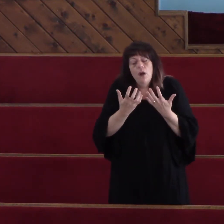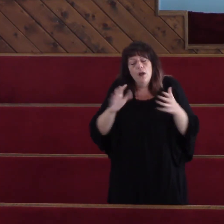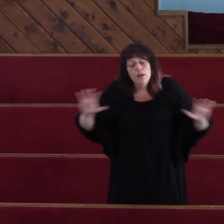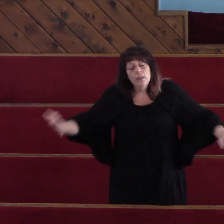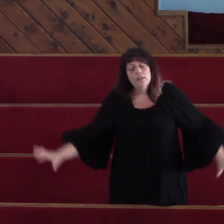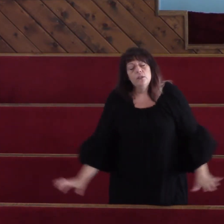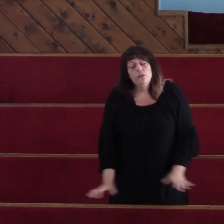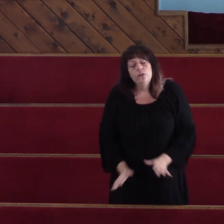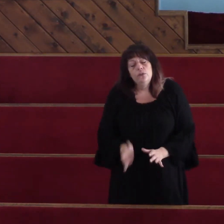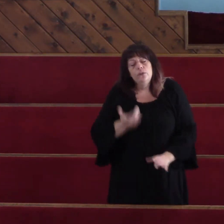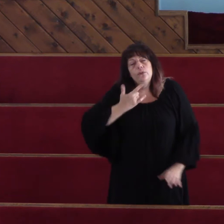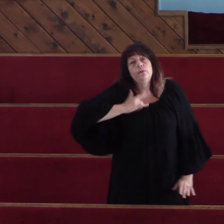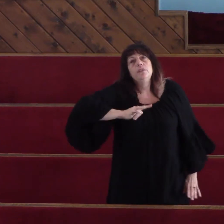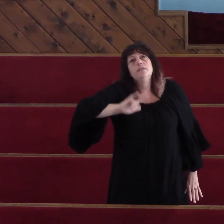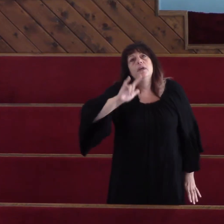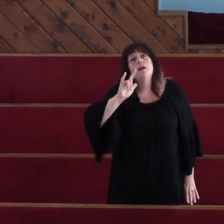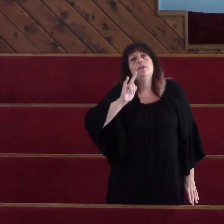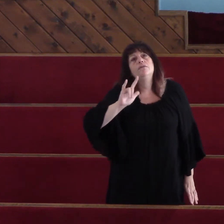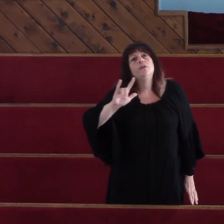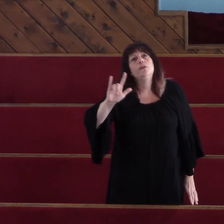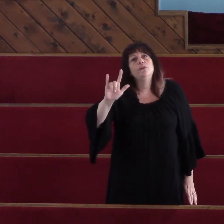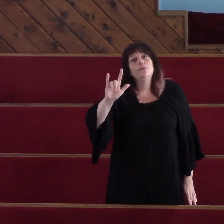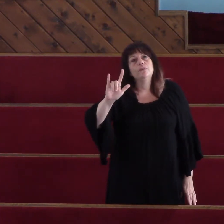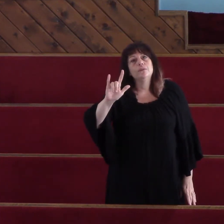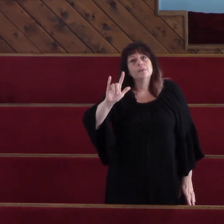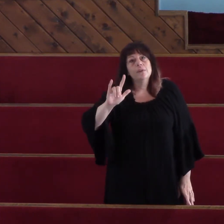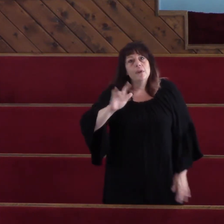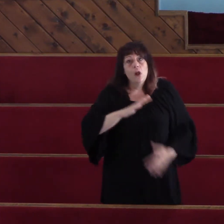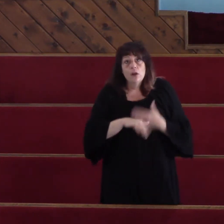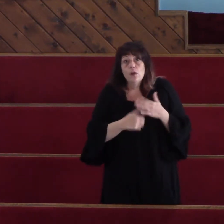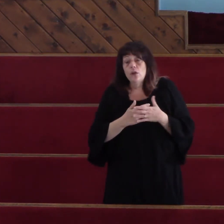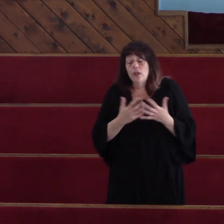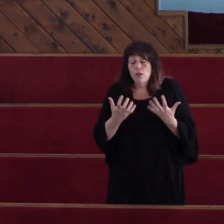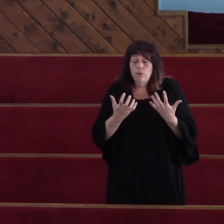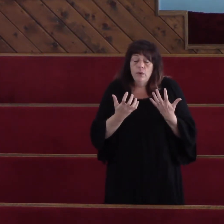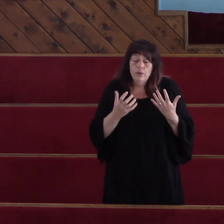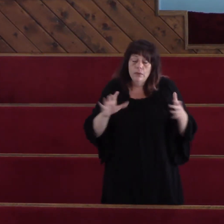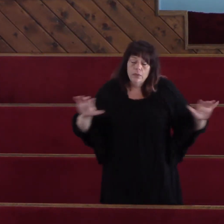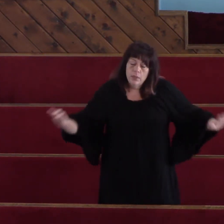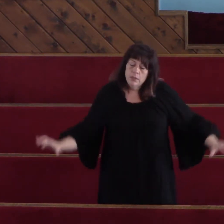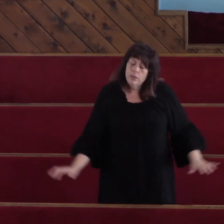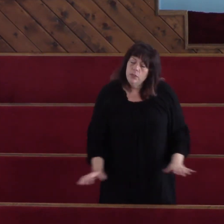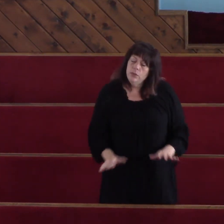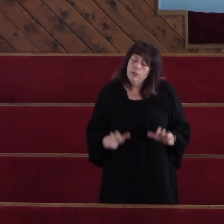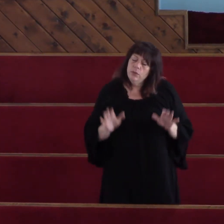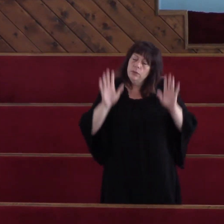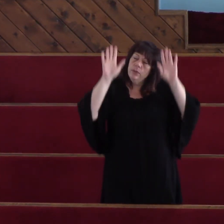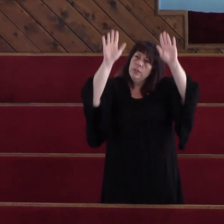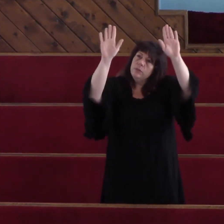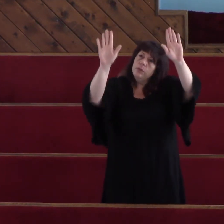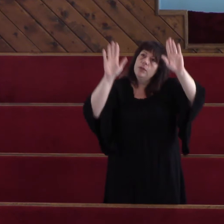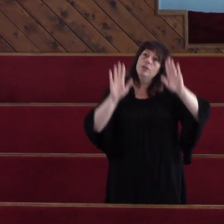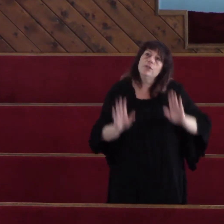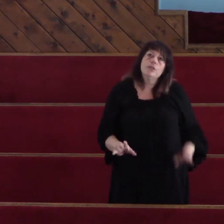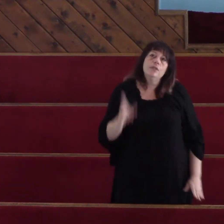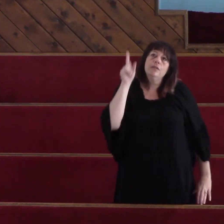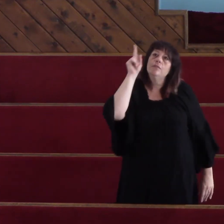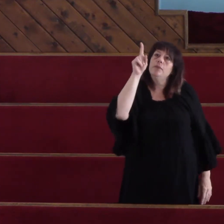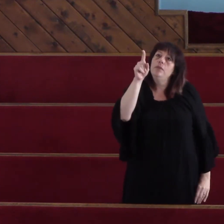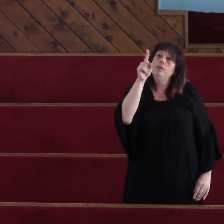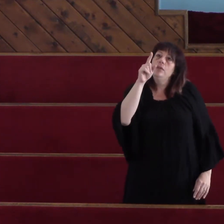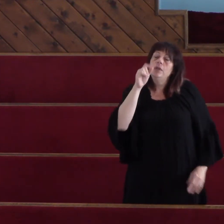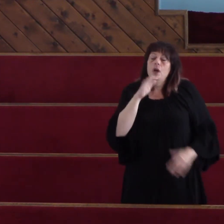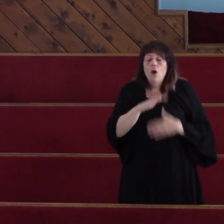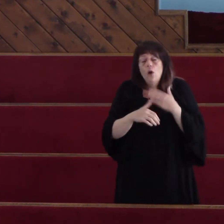I want to do is love you, all I want to do is worship